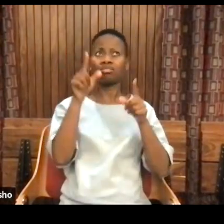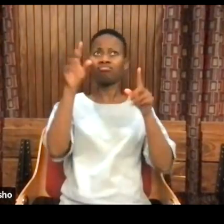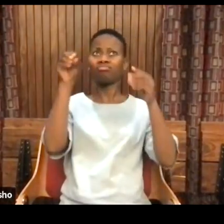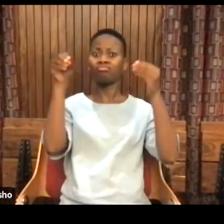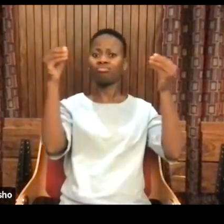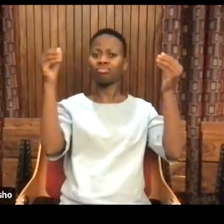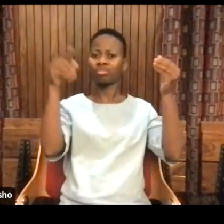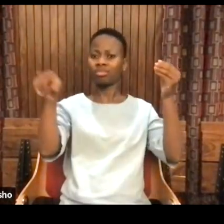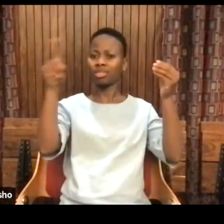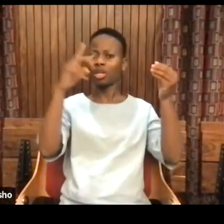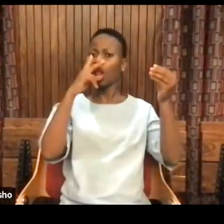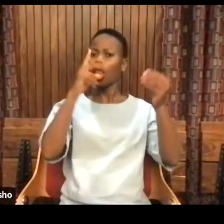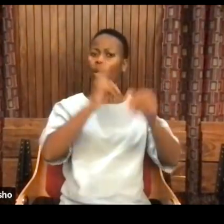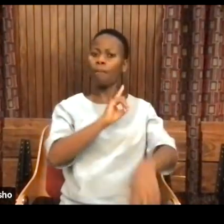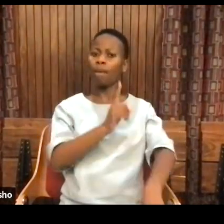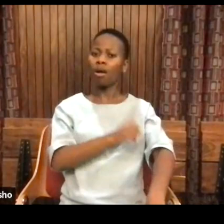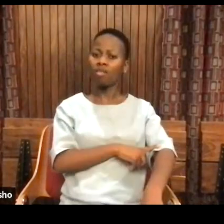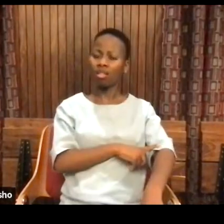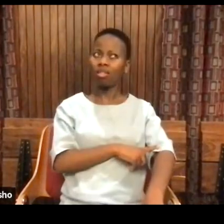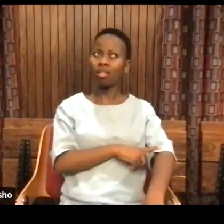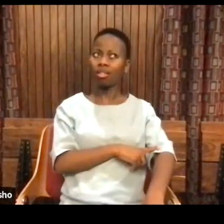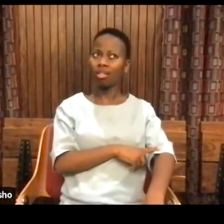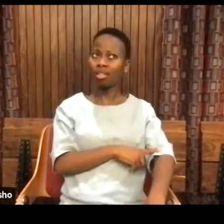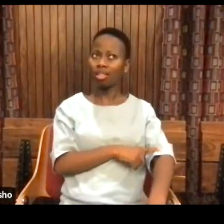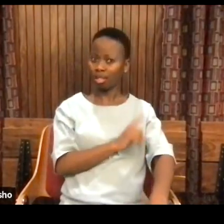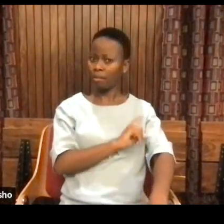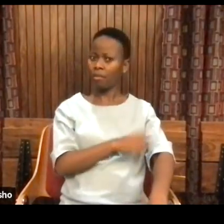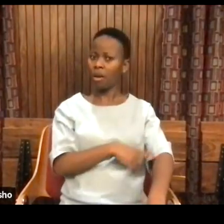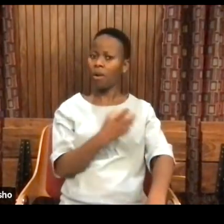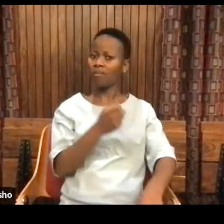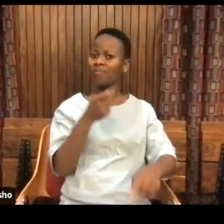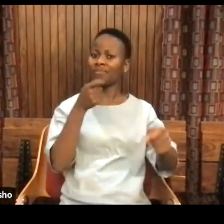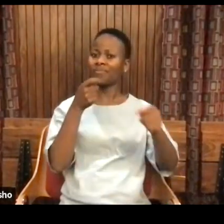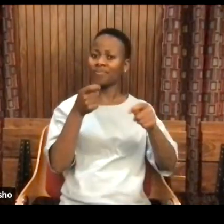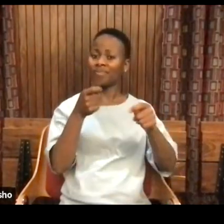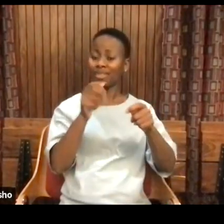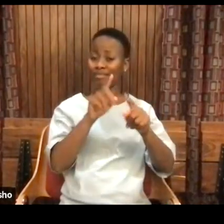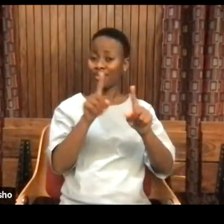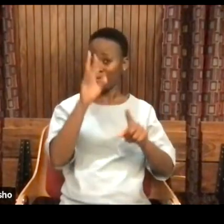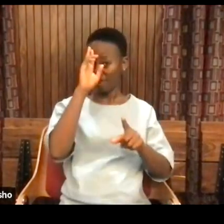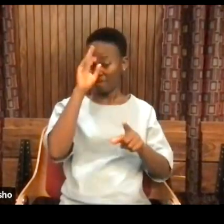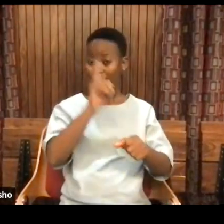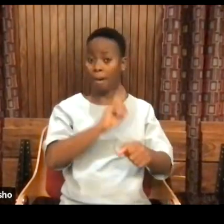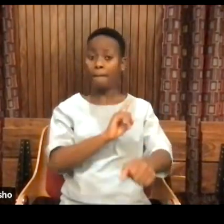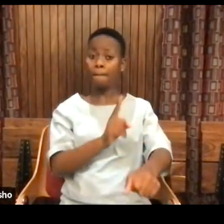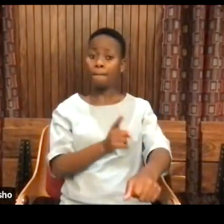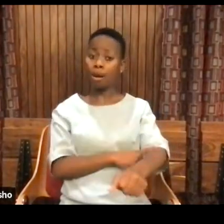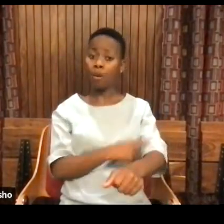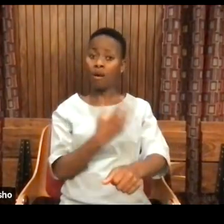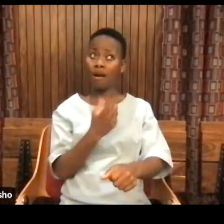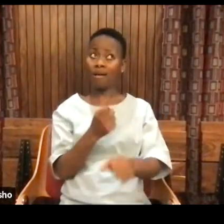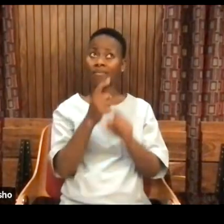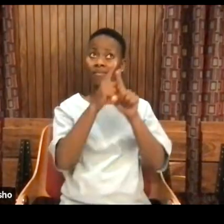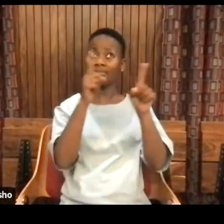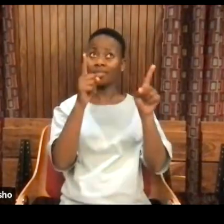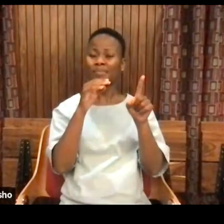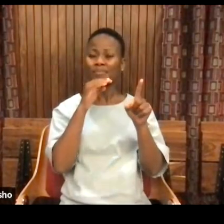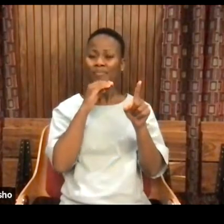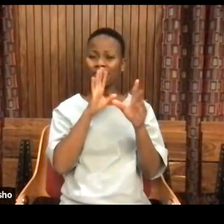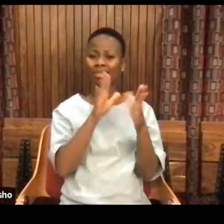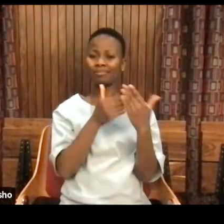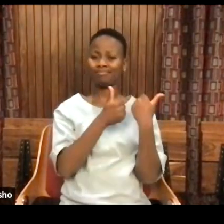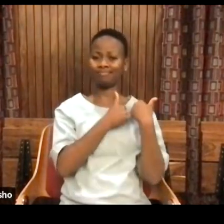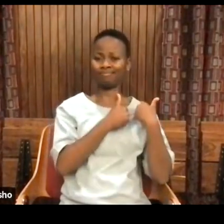all-knowing, all-powerful. And with that power, they give us the illusion of security,